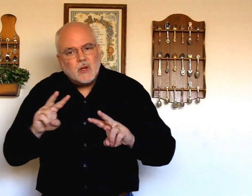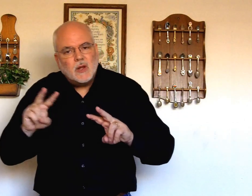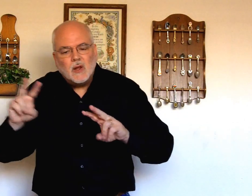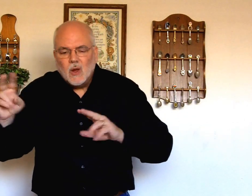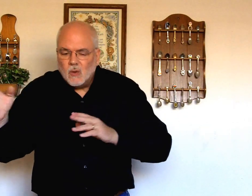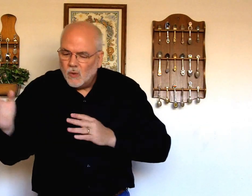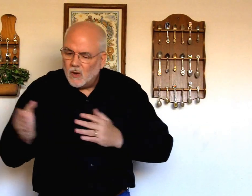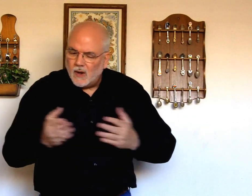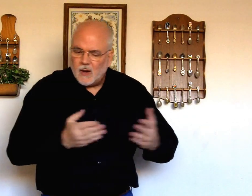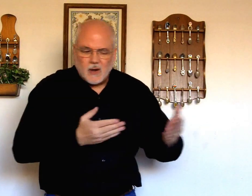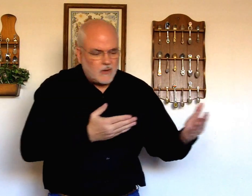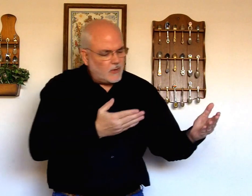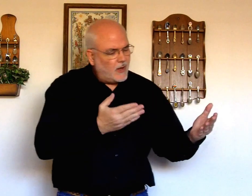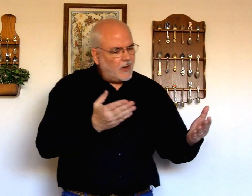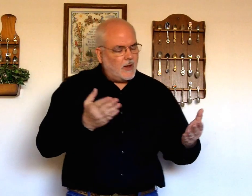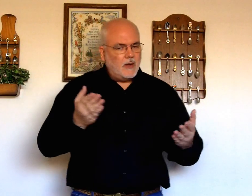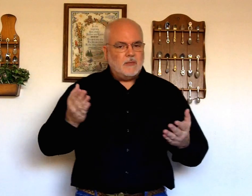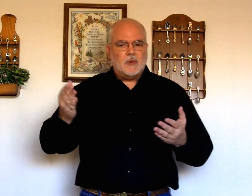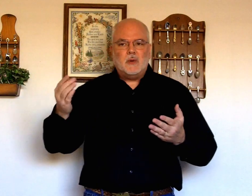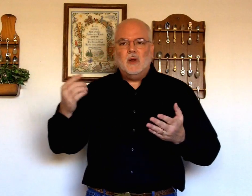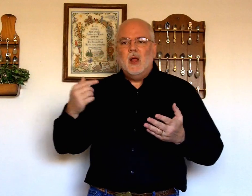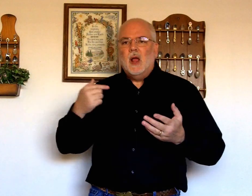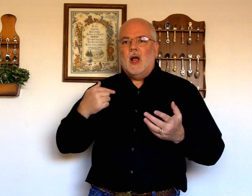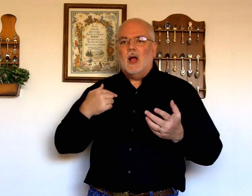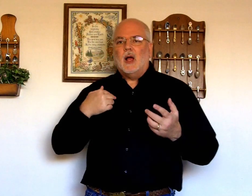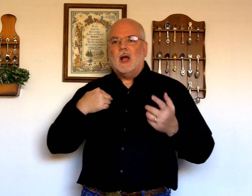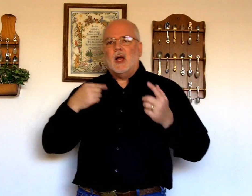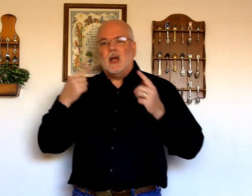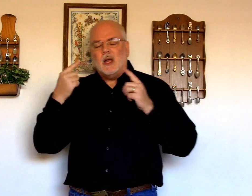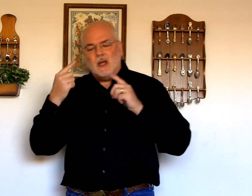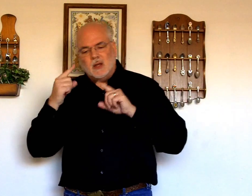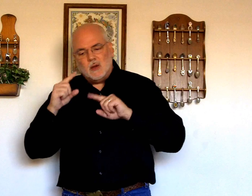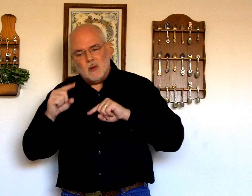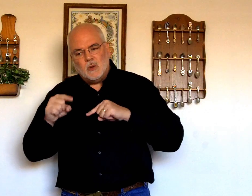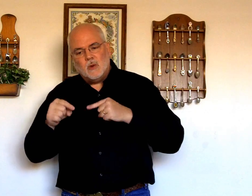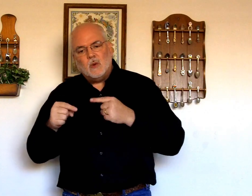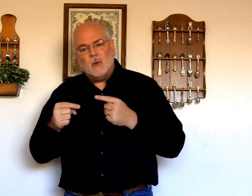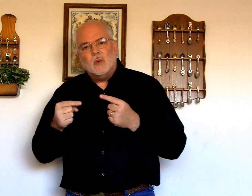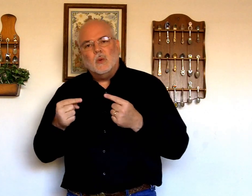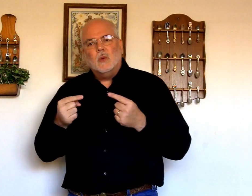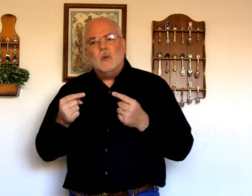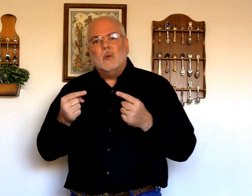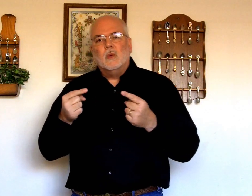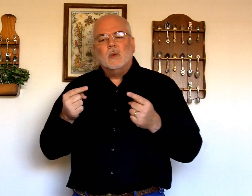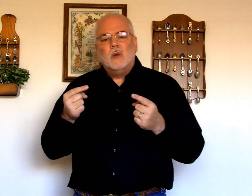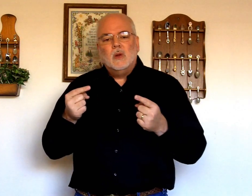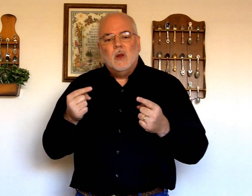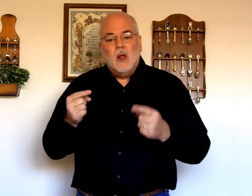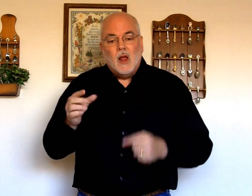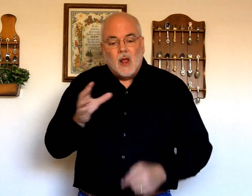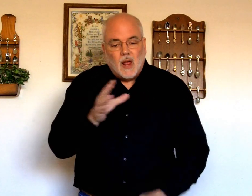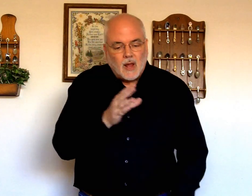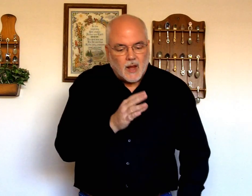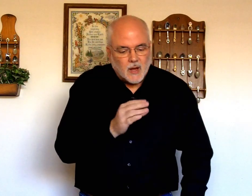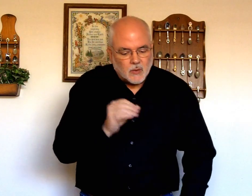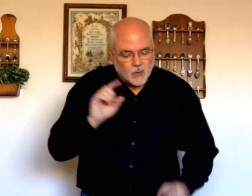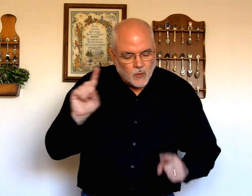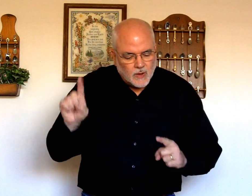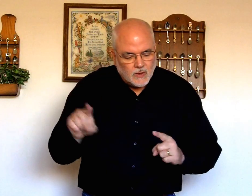wherever I go. And when